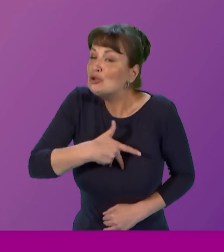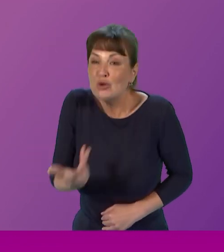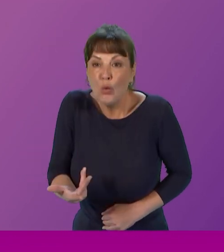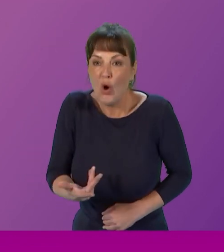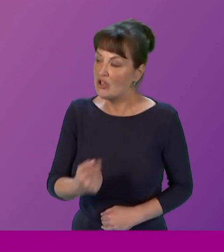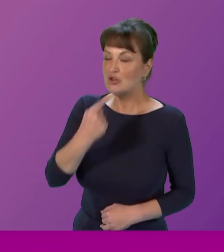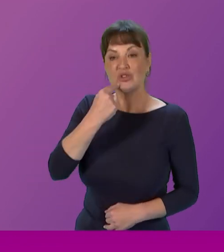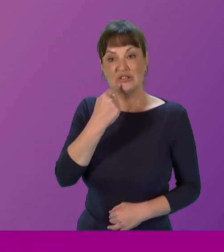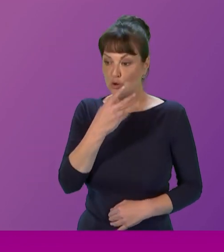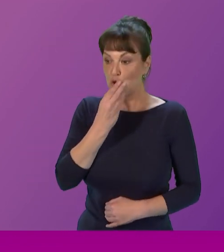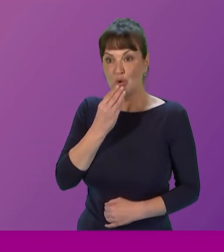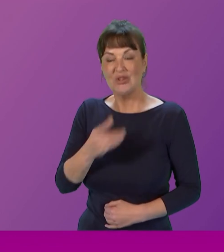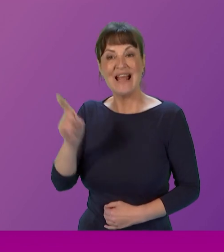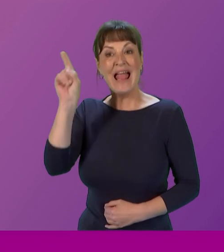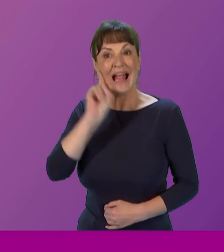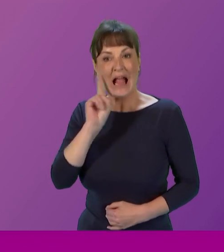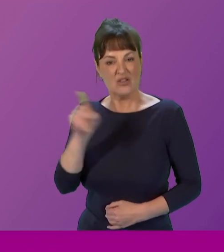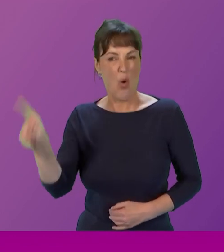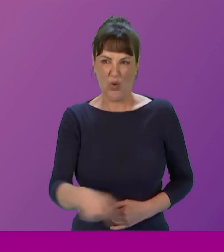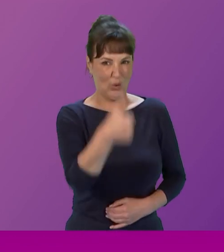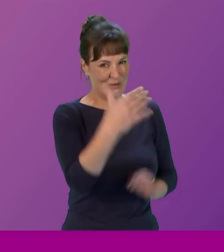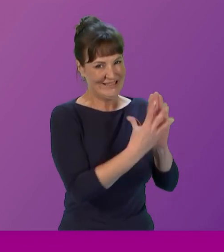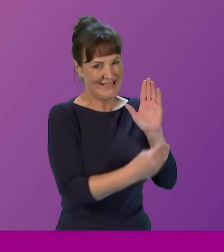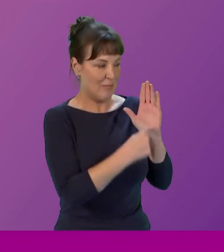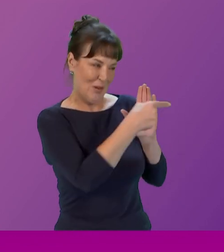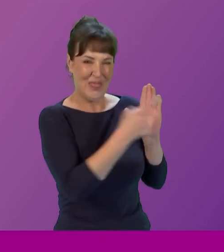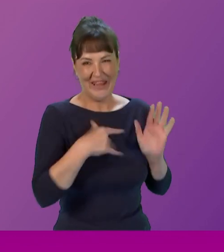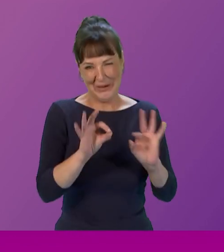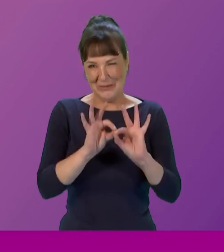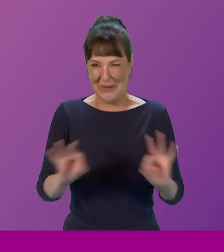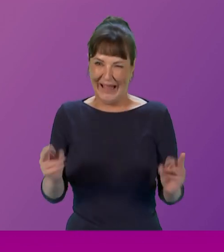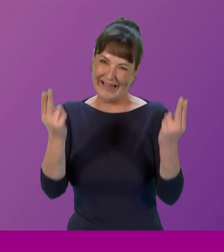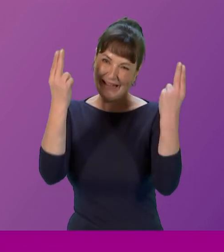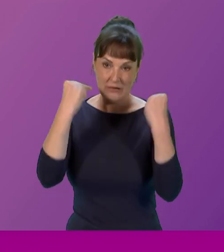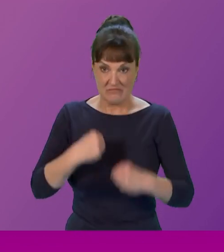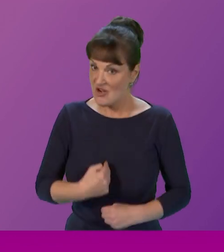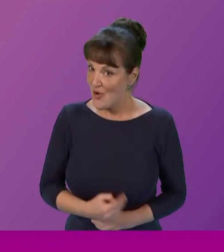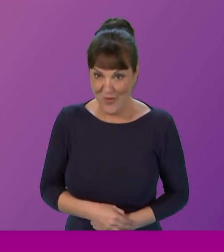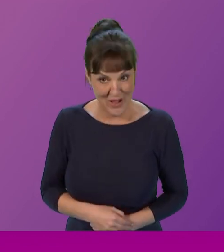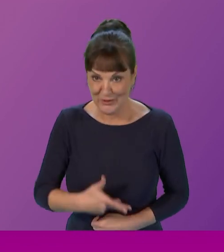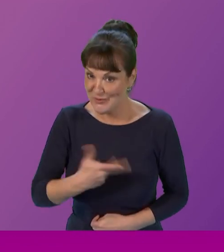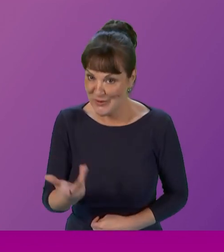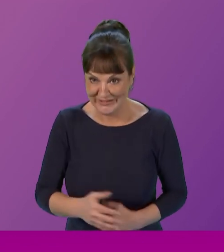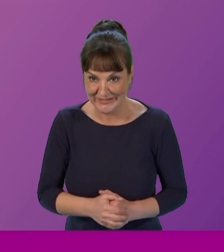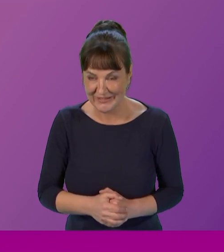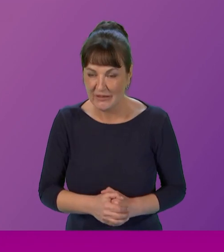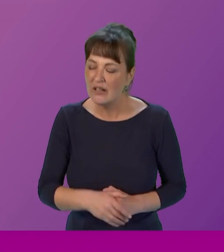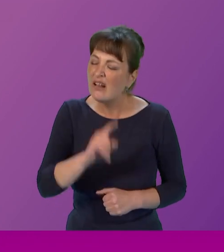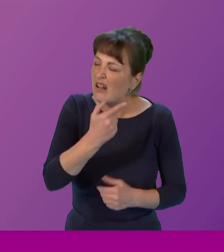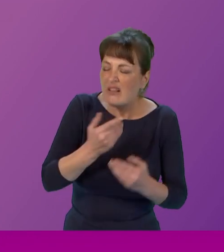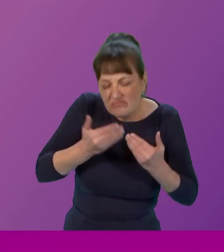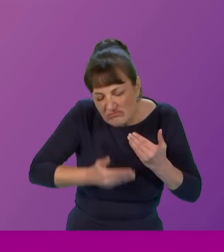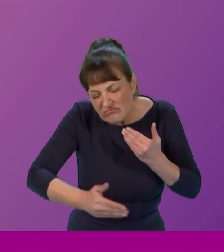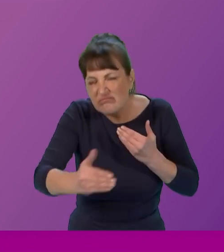example of how to behave and comply quietly ideally in 20 years misleading stereotypes and unnecessary